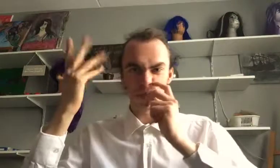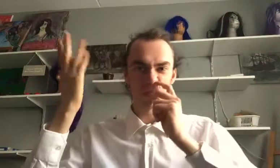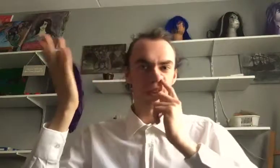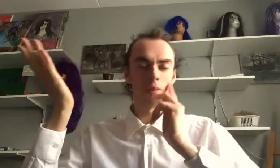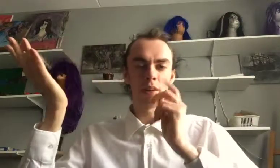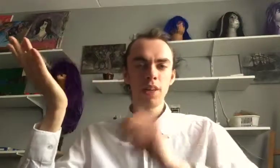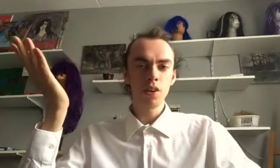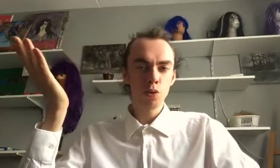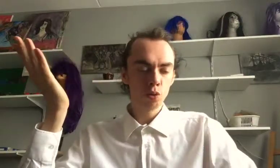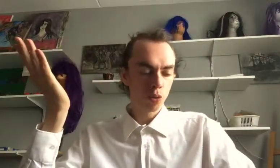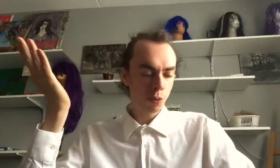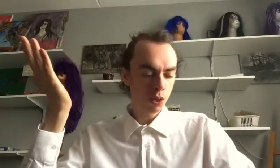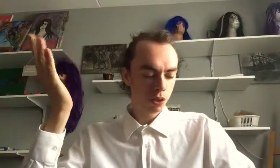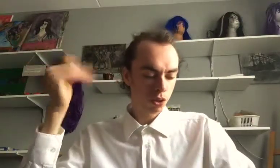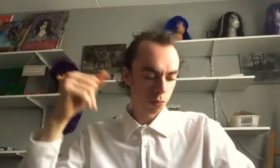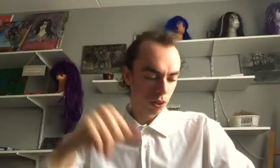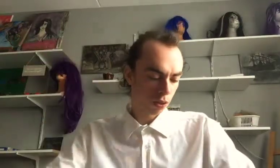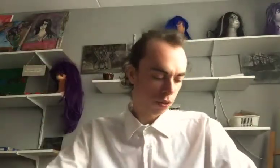And, I know, what he talks about.